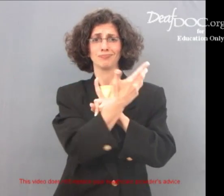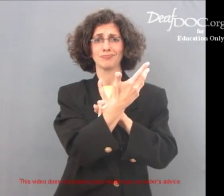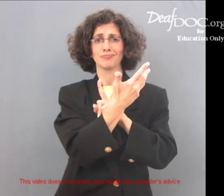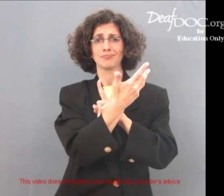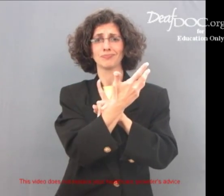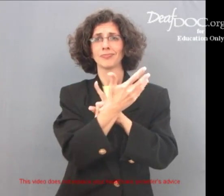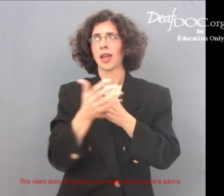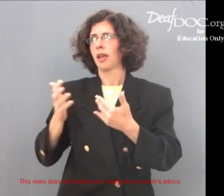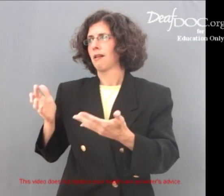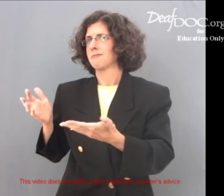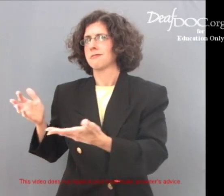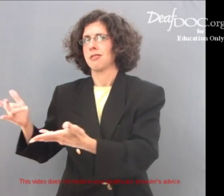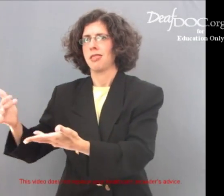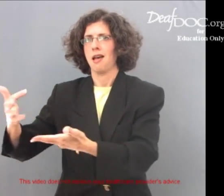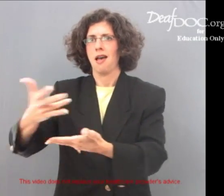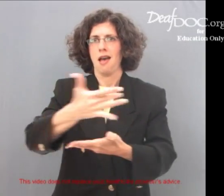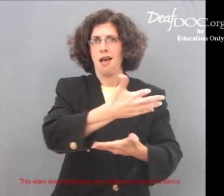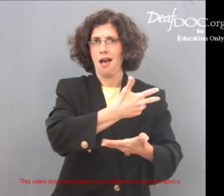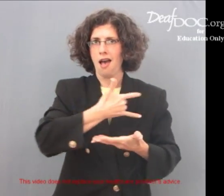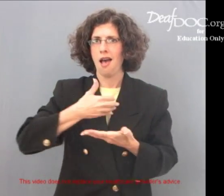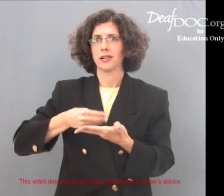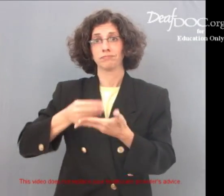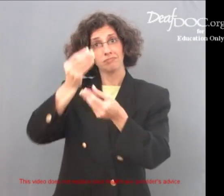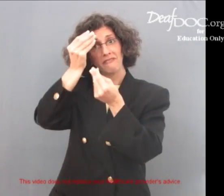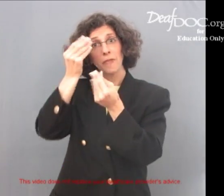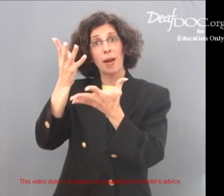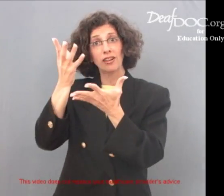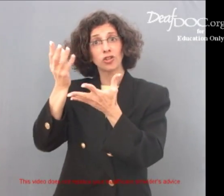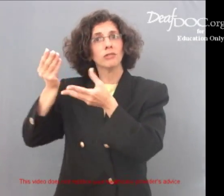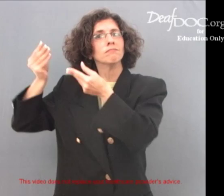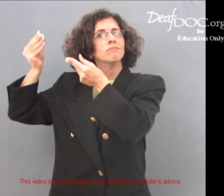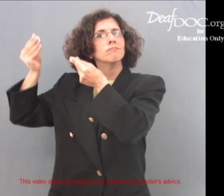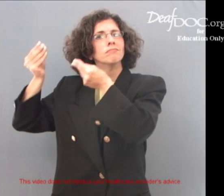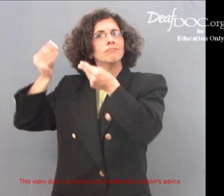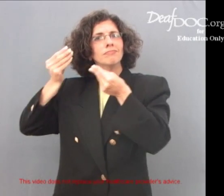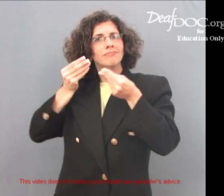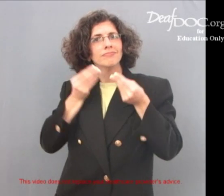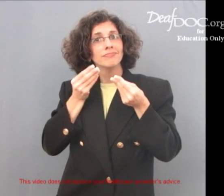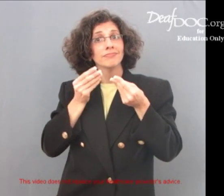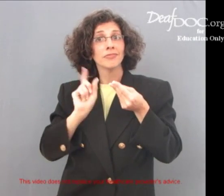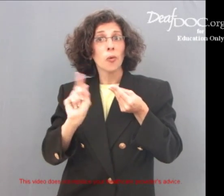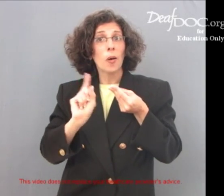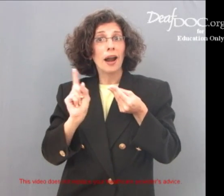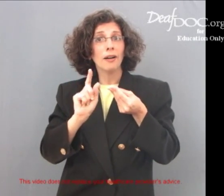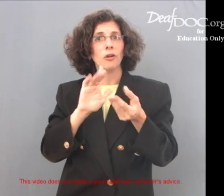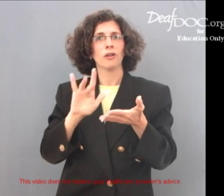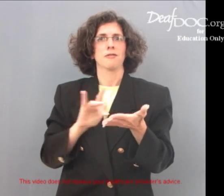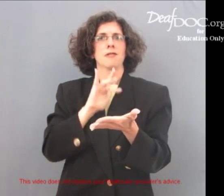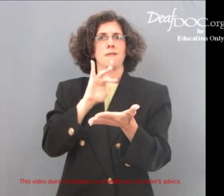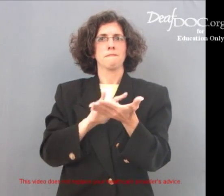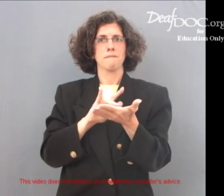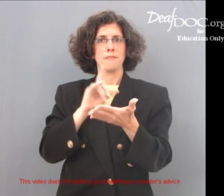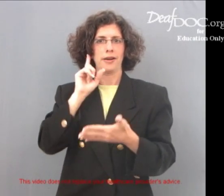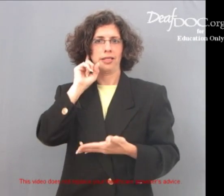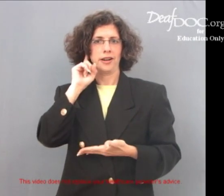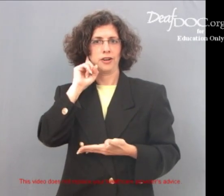such as music and carry these sounds to your middle ear.